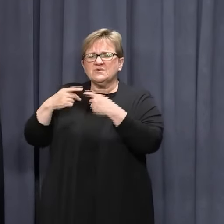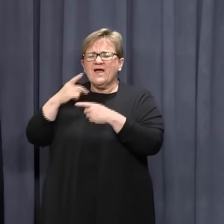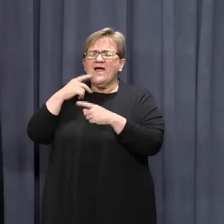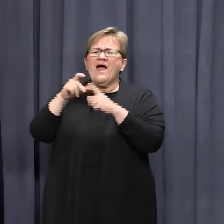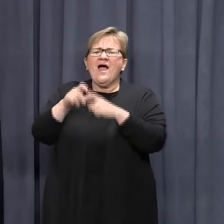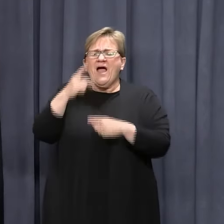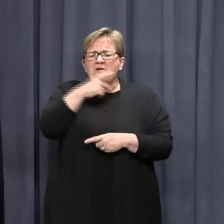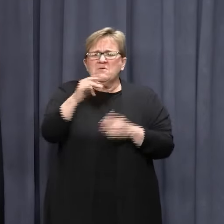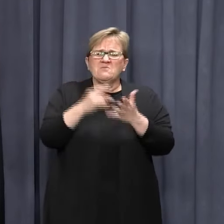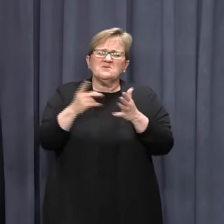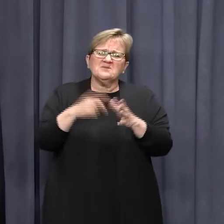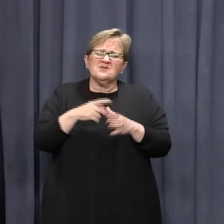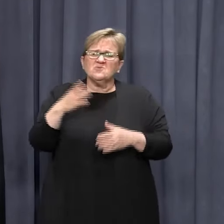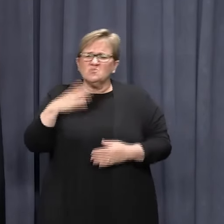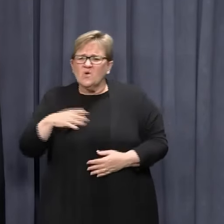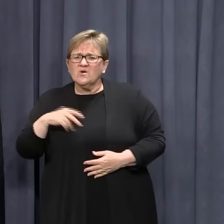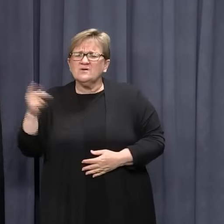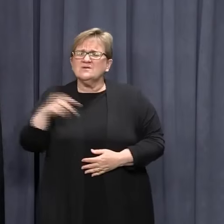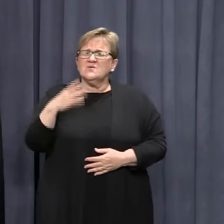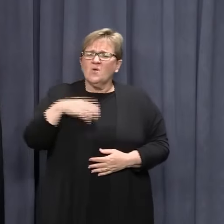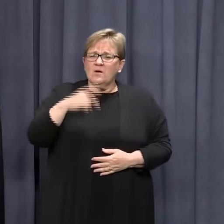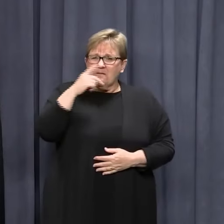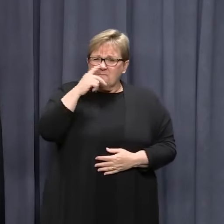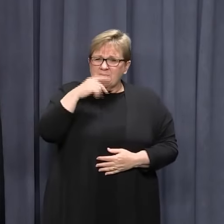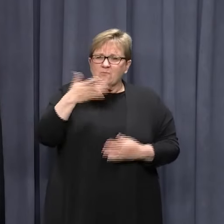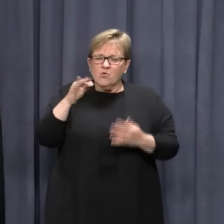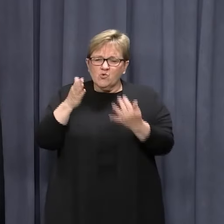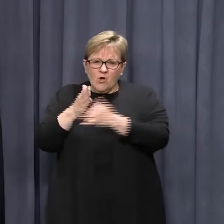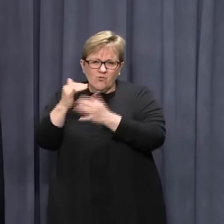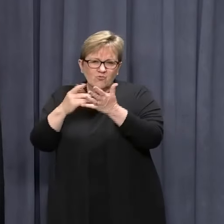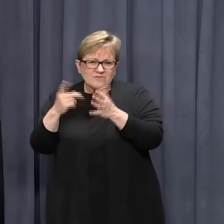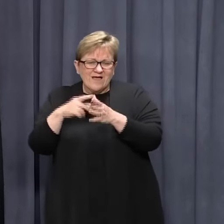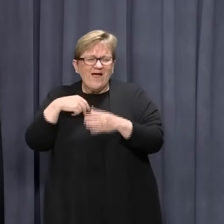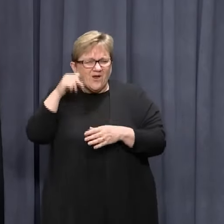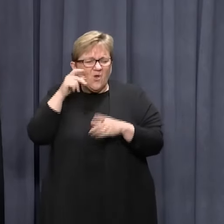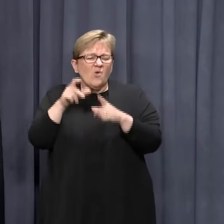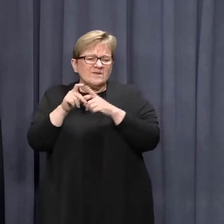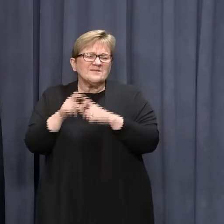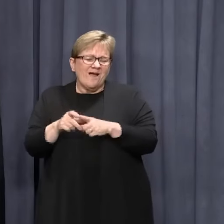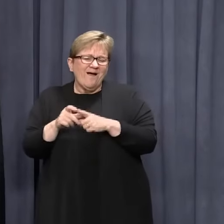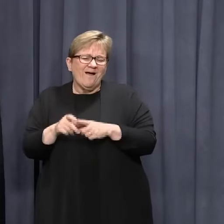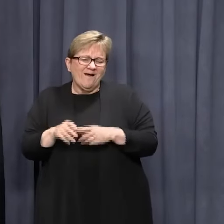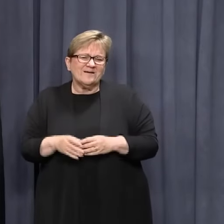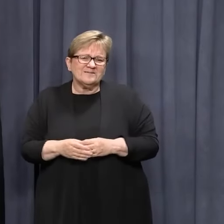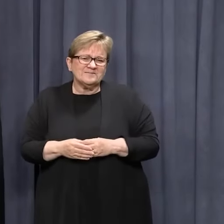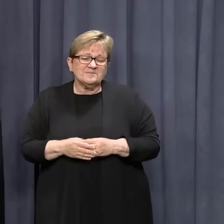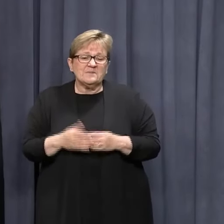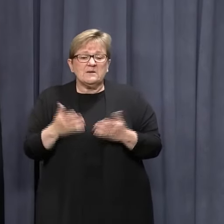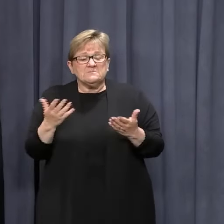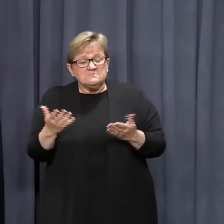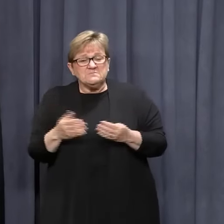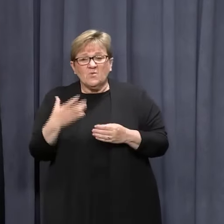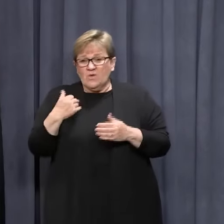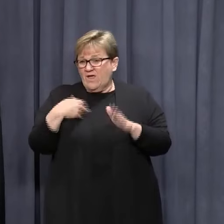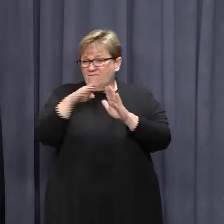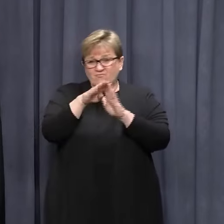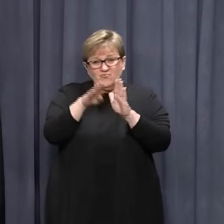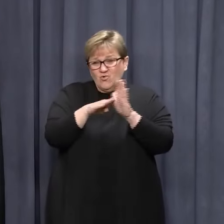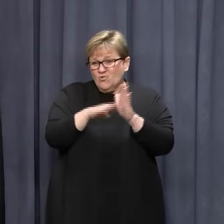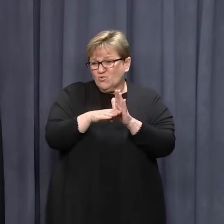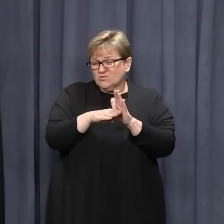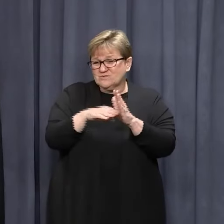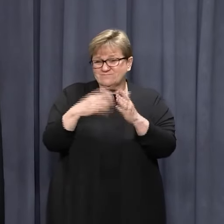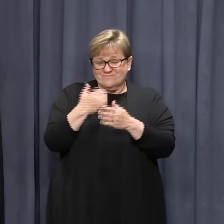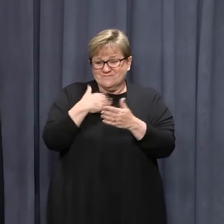bit hard for people from South Australia and people who transit through South Australia, but we've had rules that have kept